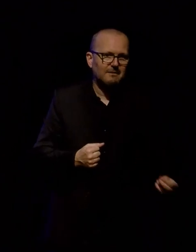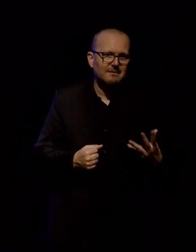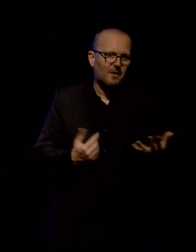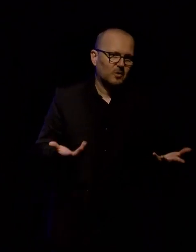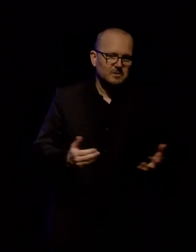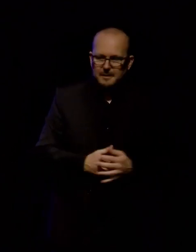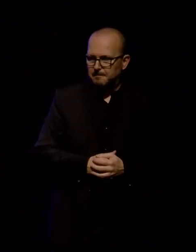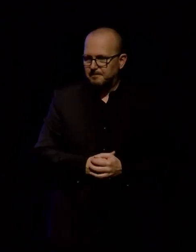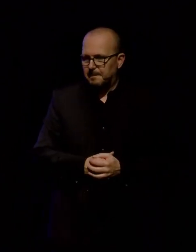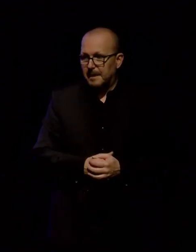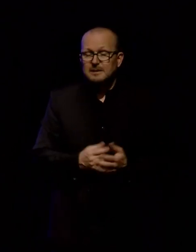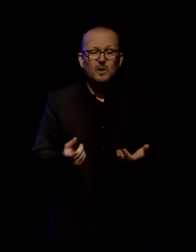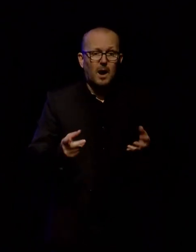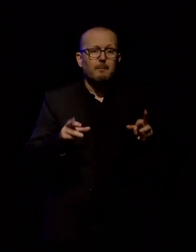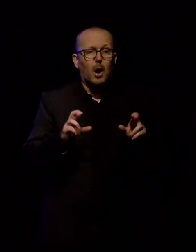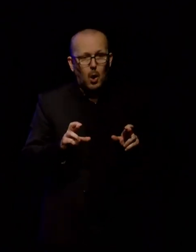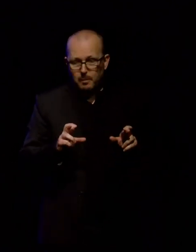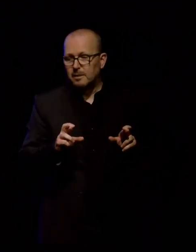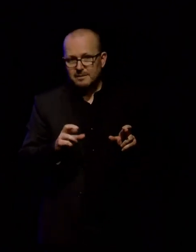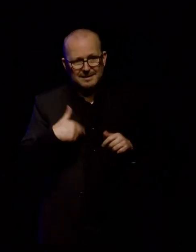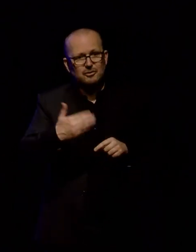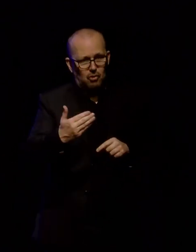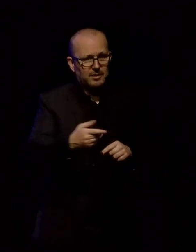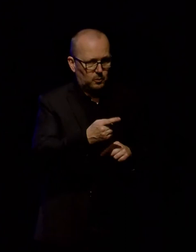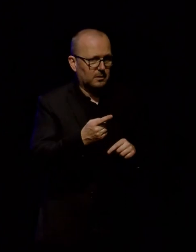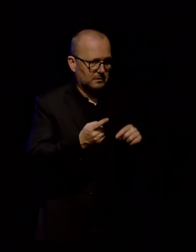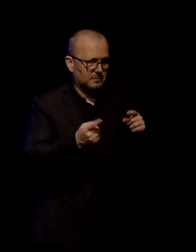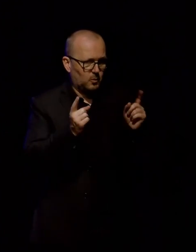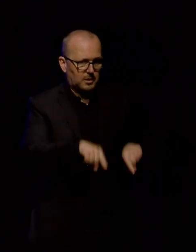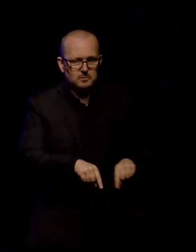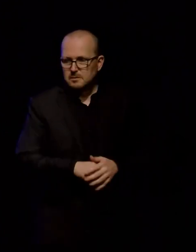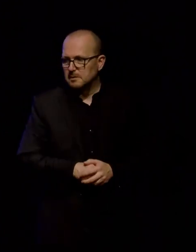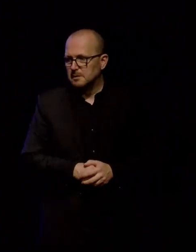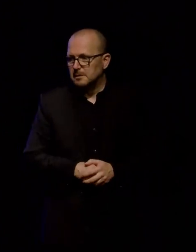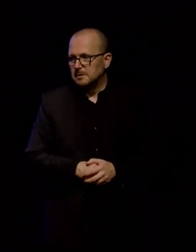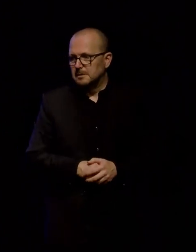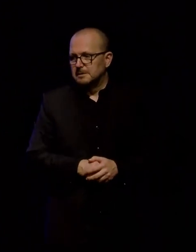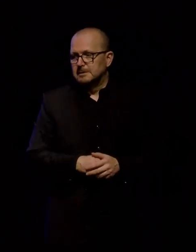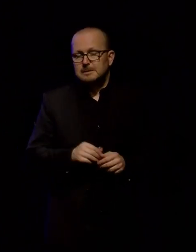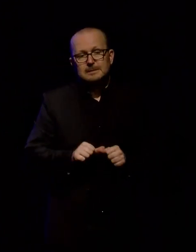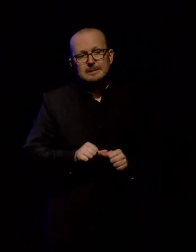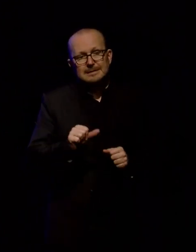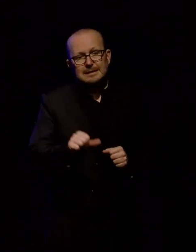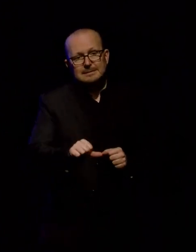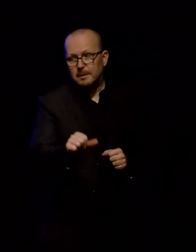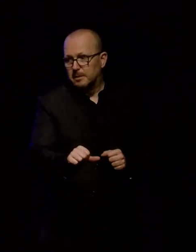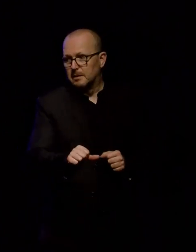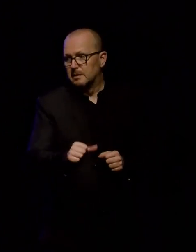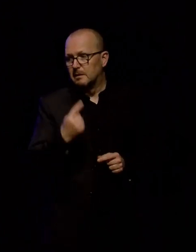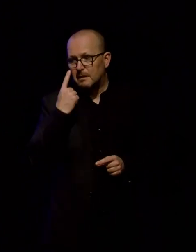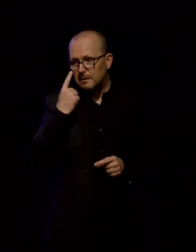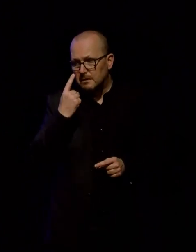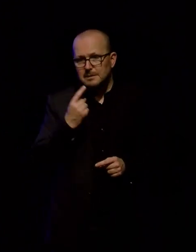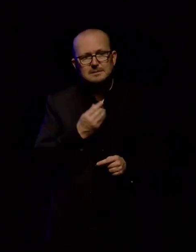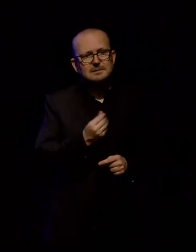So yeah, I'm hopeful that that will work out. So the next steps are just dealing with some of the data handling implications